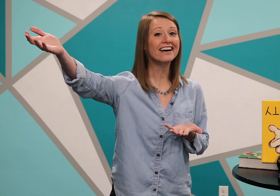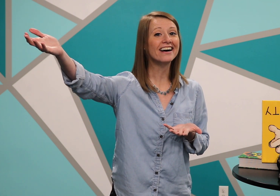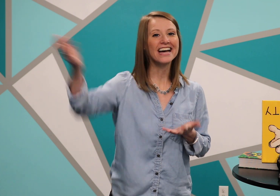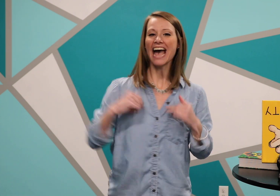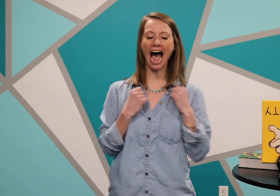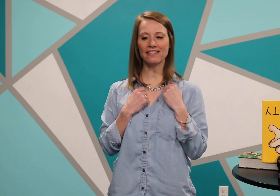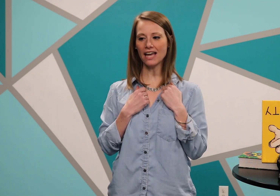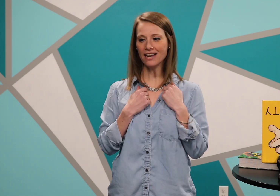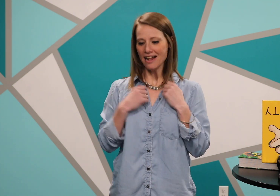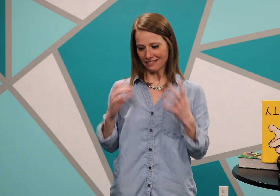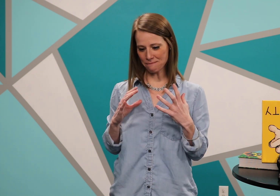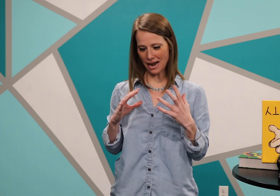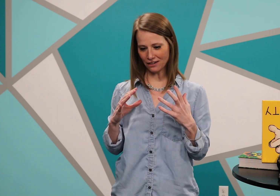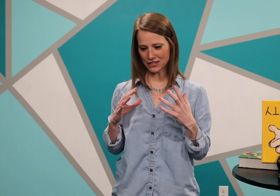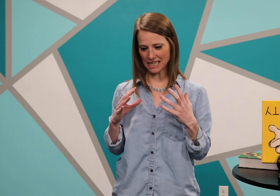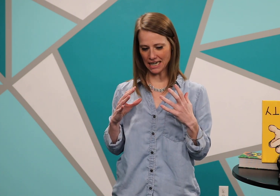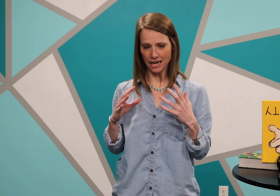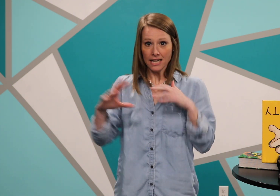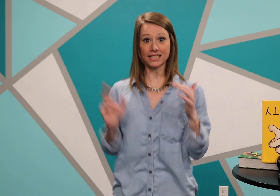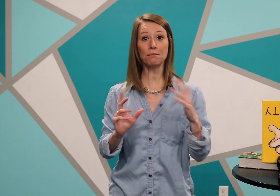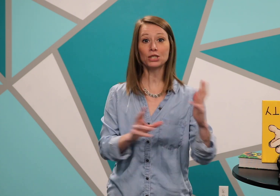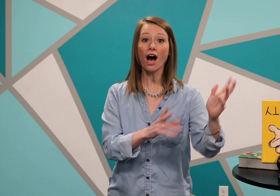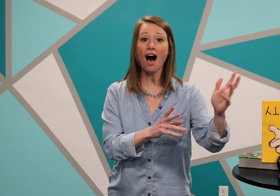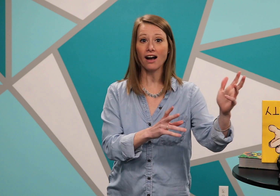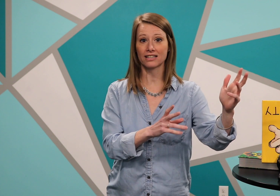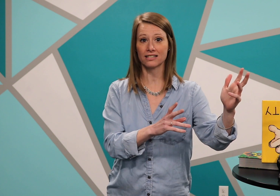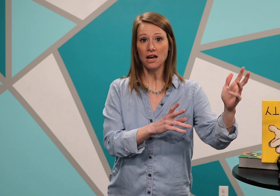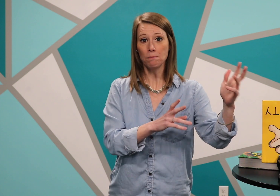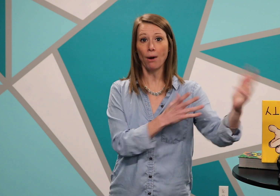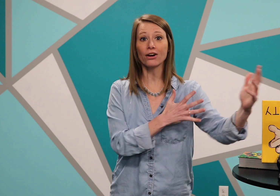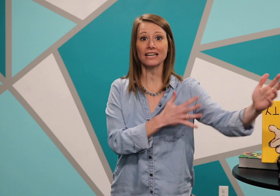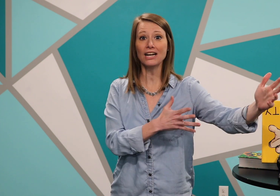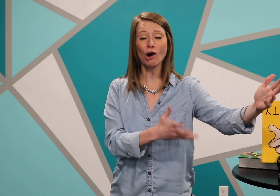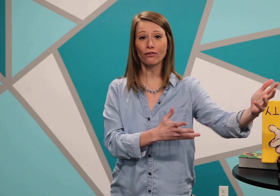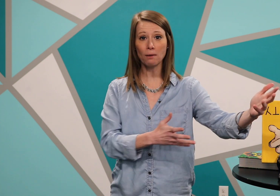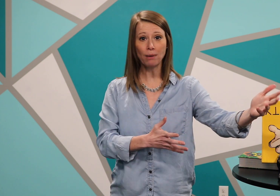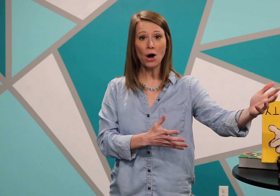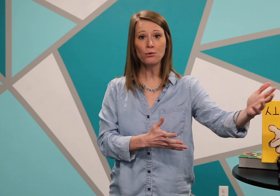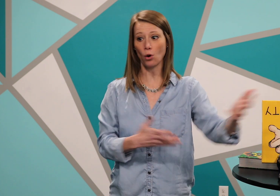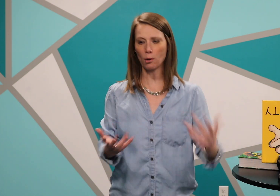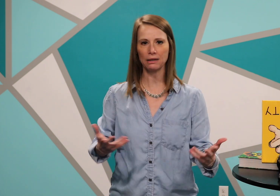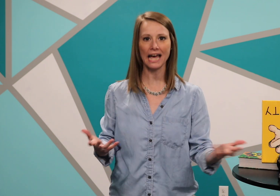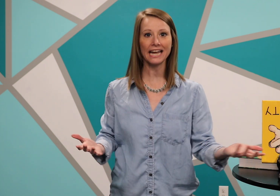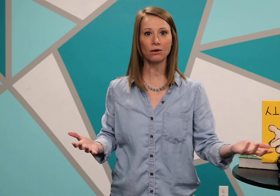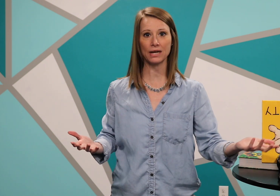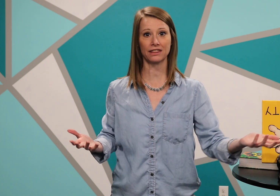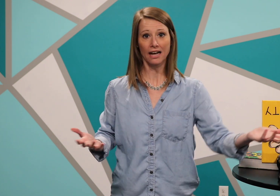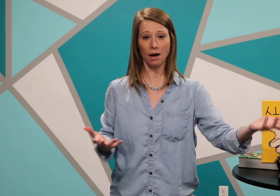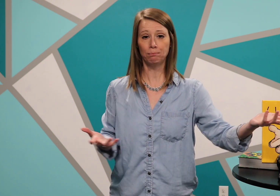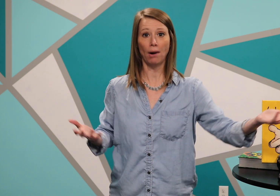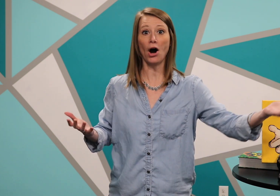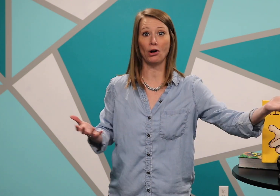And then they might have seen some dogs barking over a bone or playing with a ball.